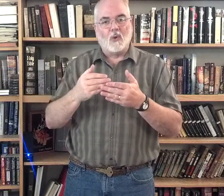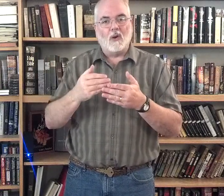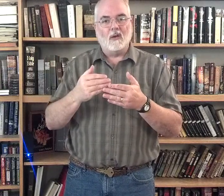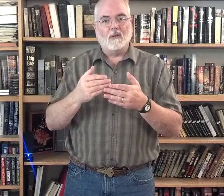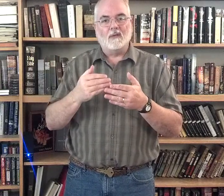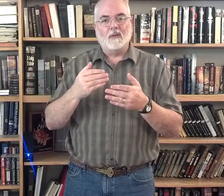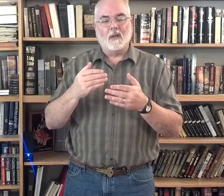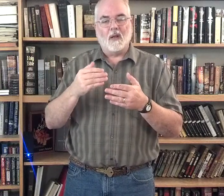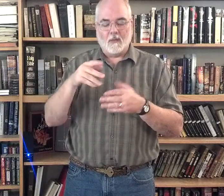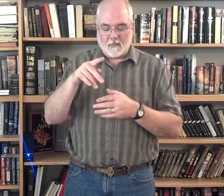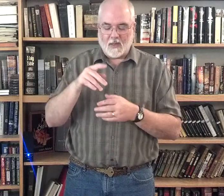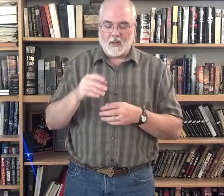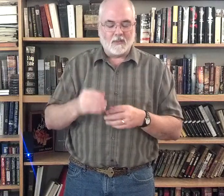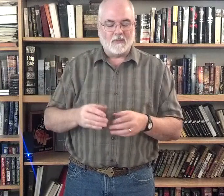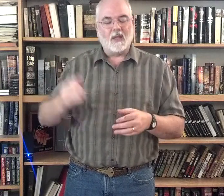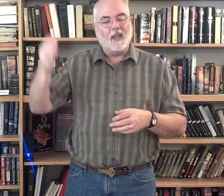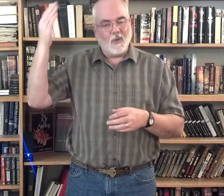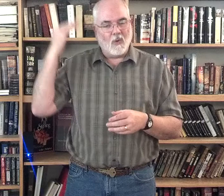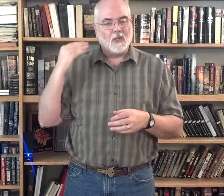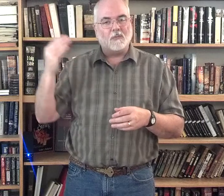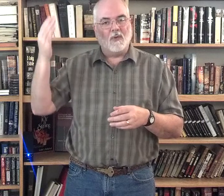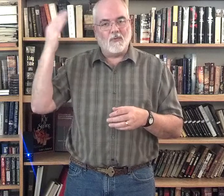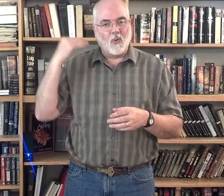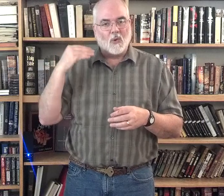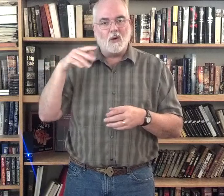Passover.